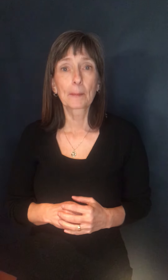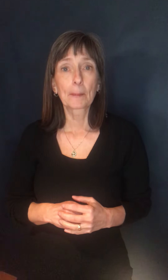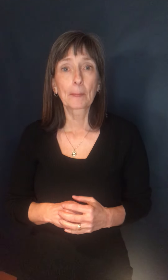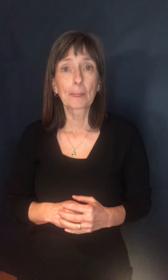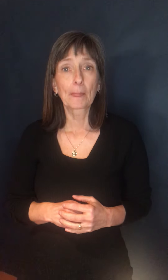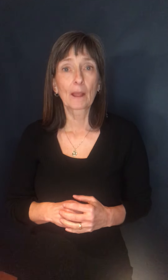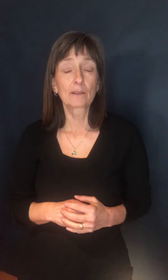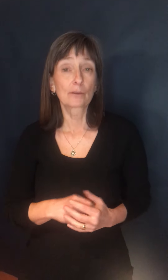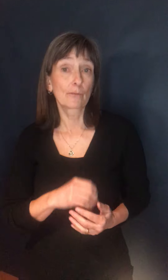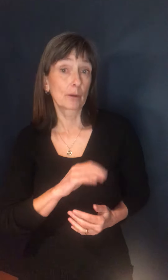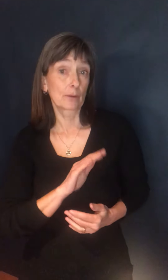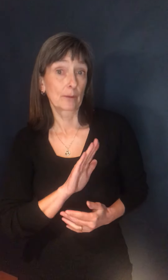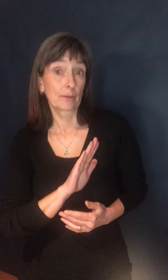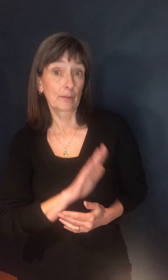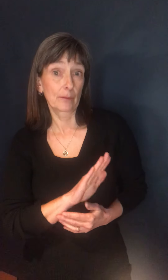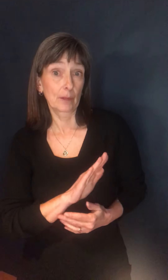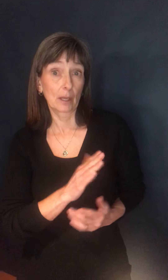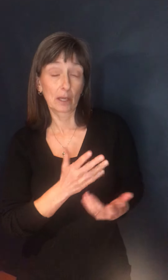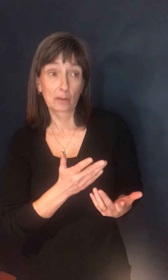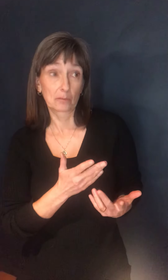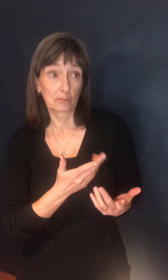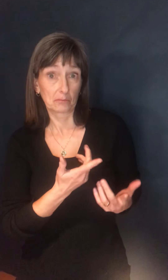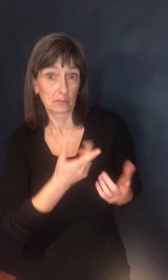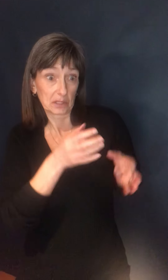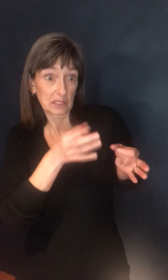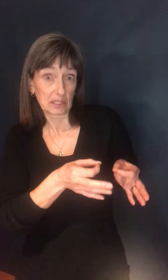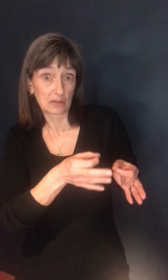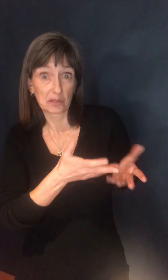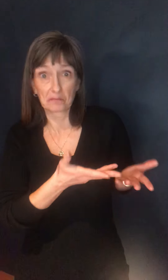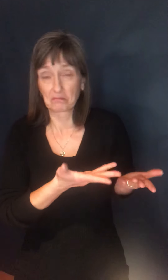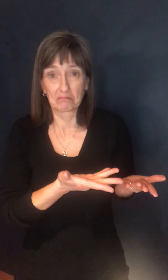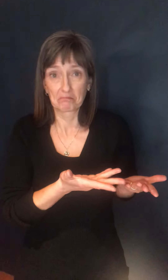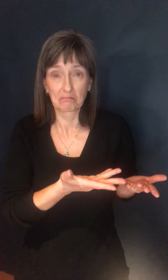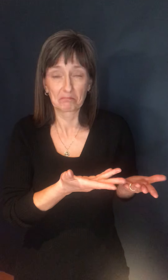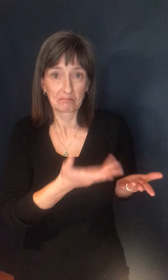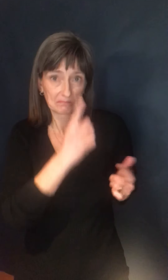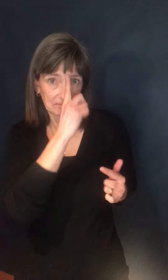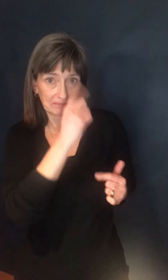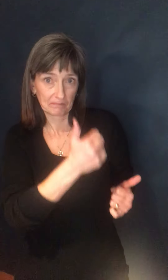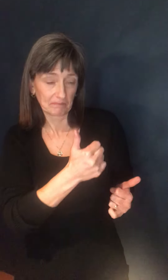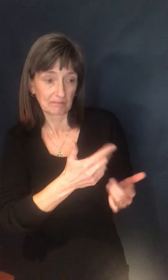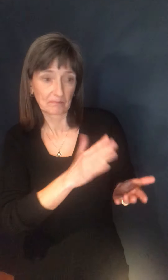point of view, I guess I'll have to direct to, uh, other education or school districts to answer that question.